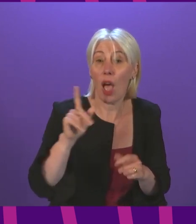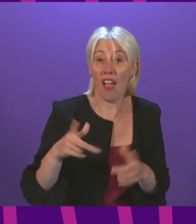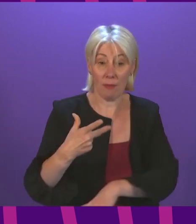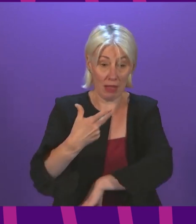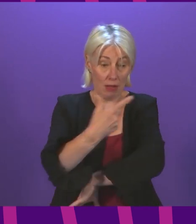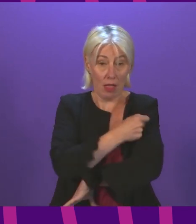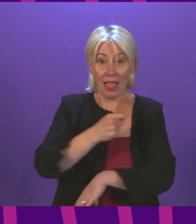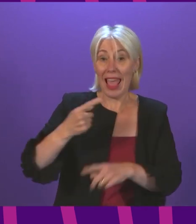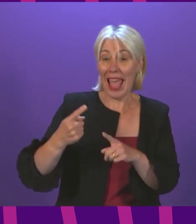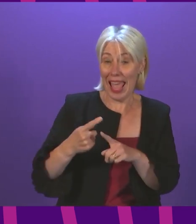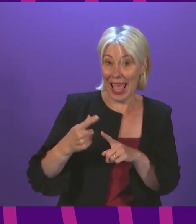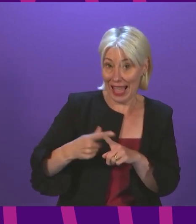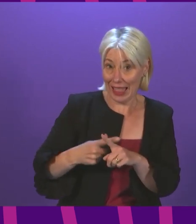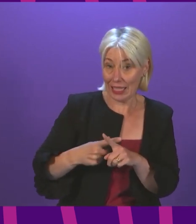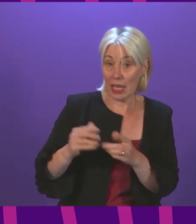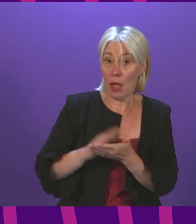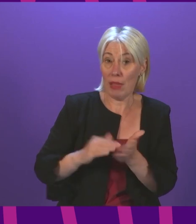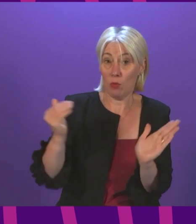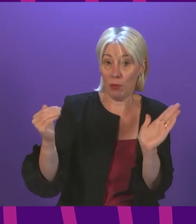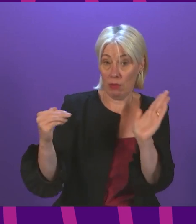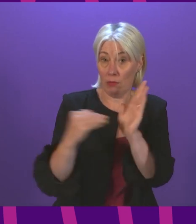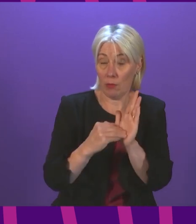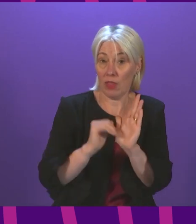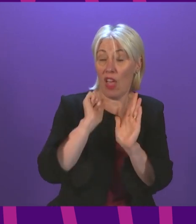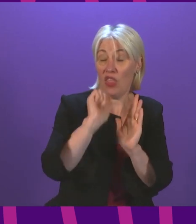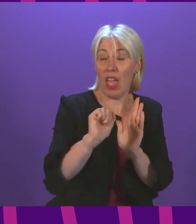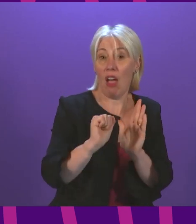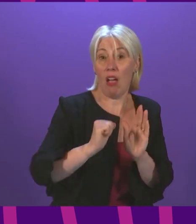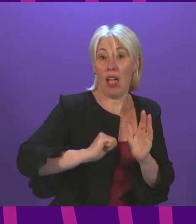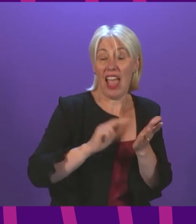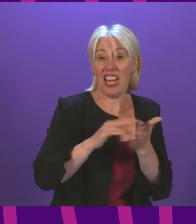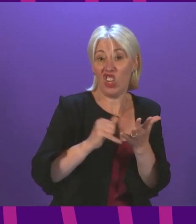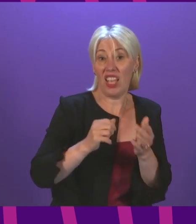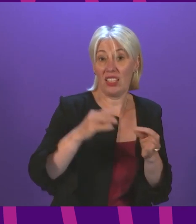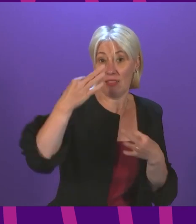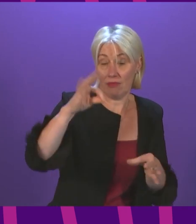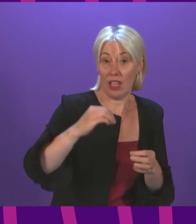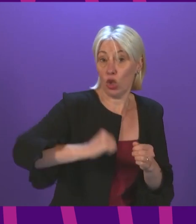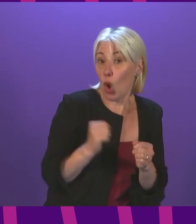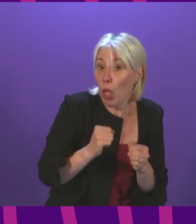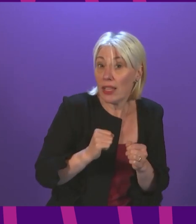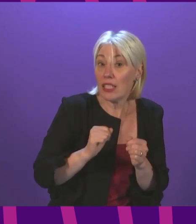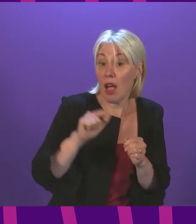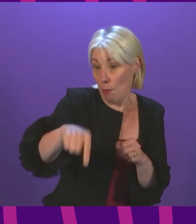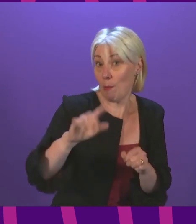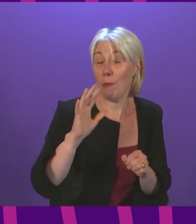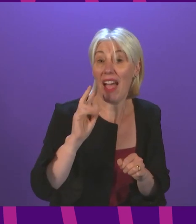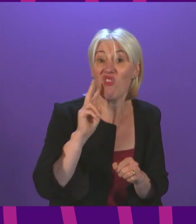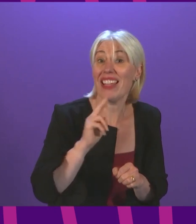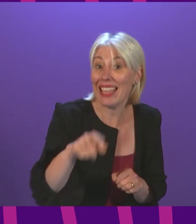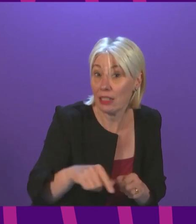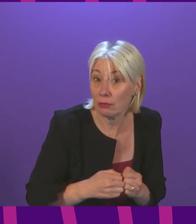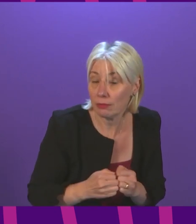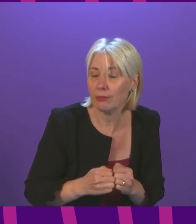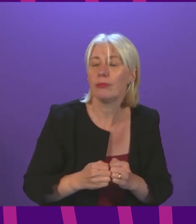automatically be on their nhs scotland records by 5am on friday first minister the scheme will